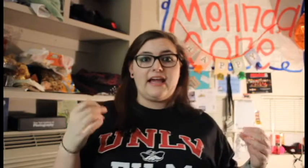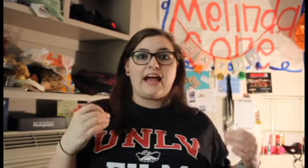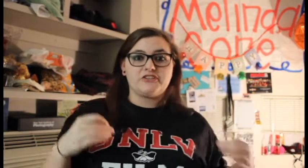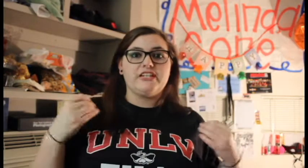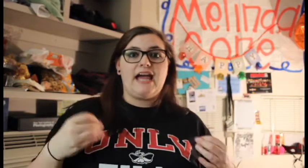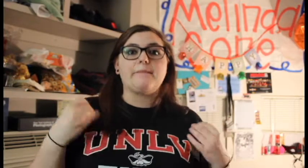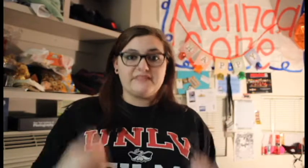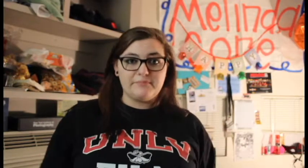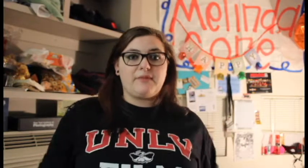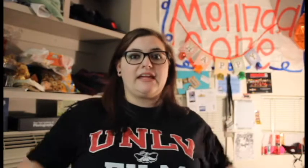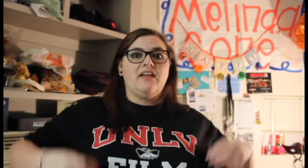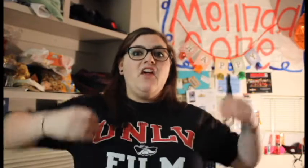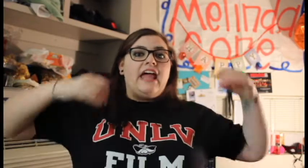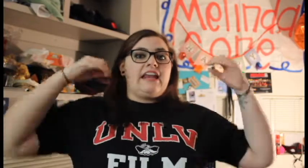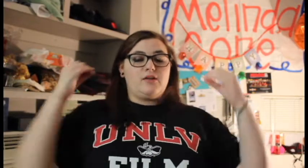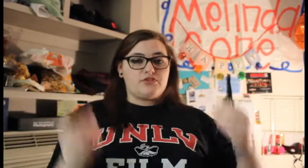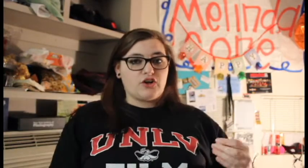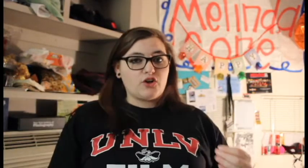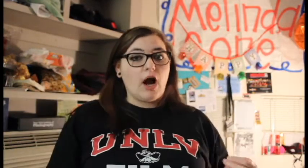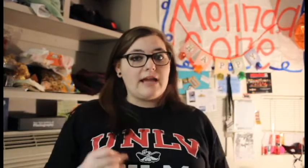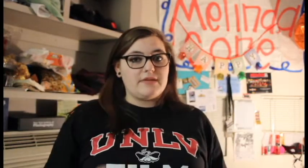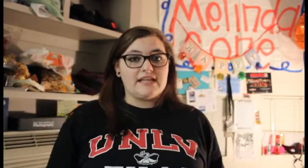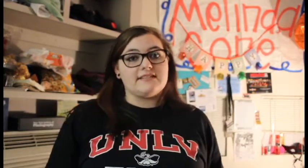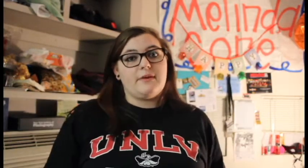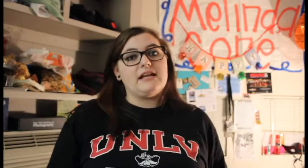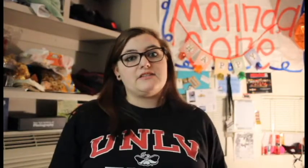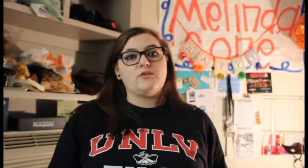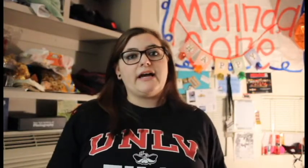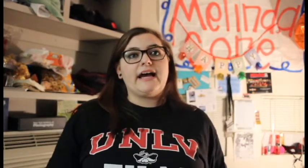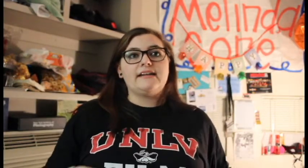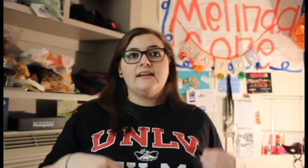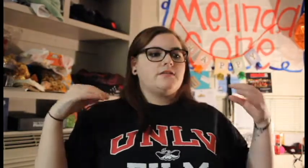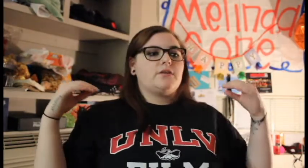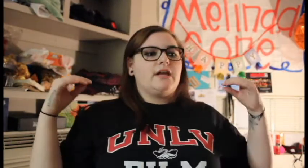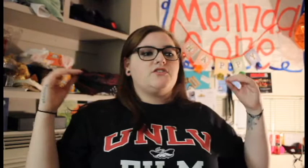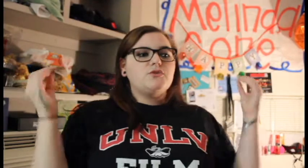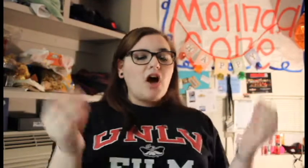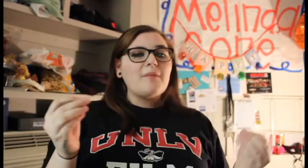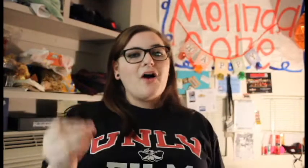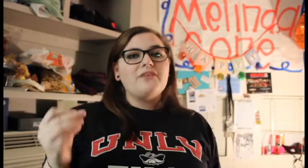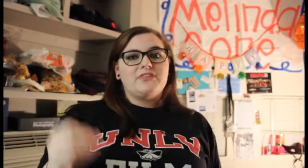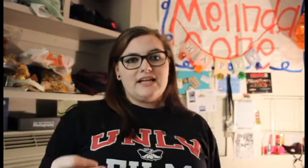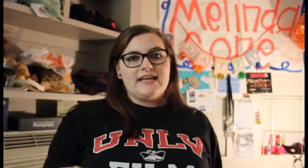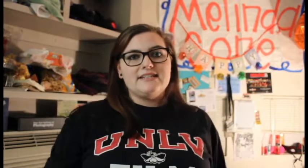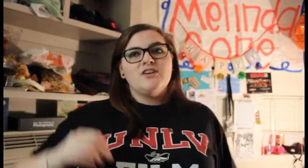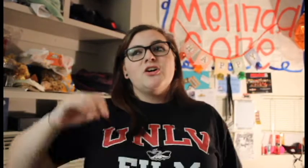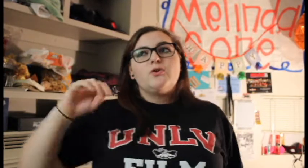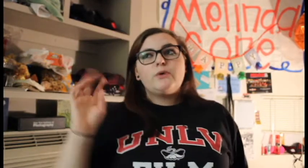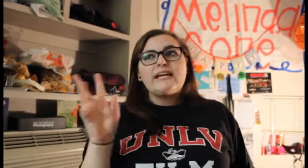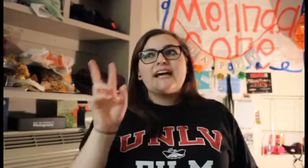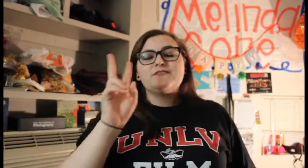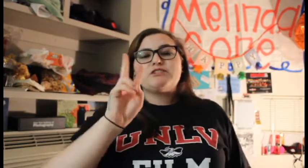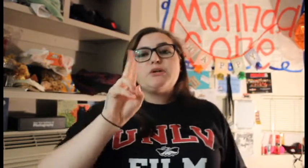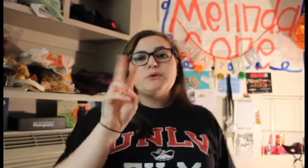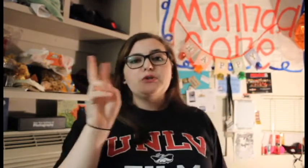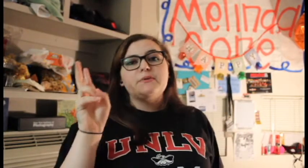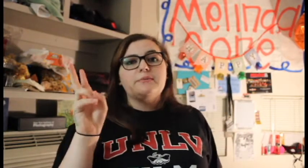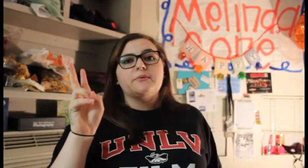actually I'm limping and I almost start crying because the pain is so bad. So then to top off the night we have two new people